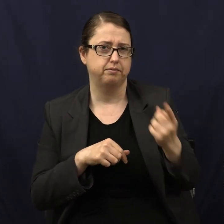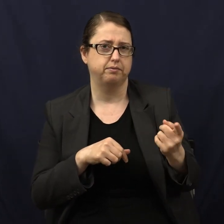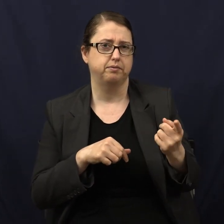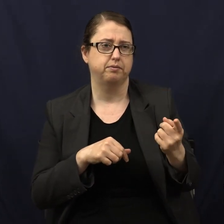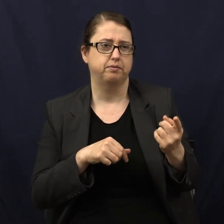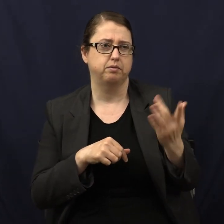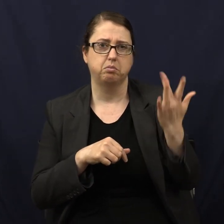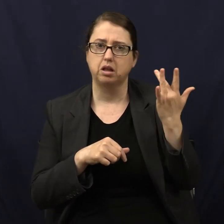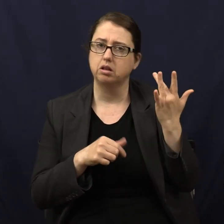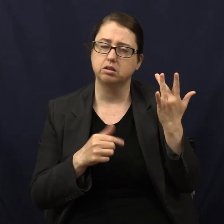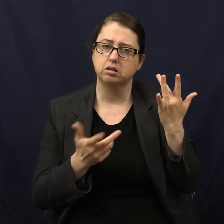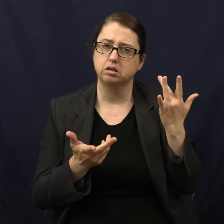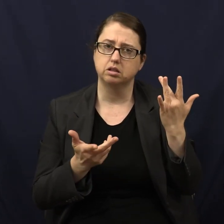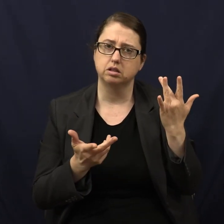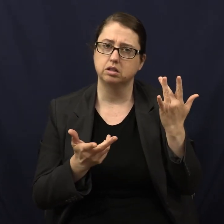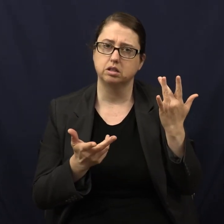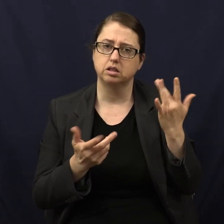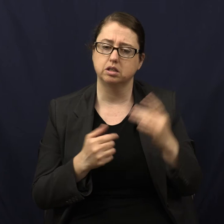Why?